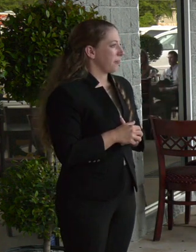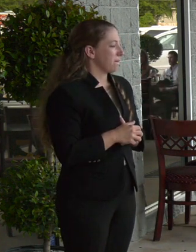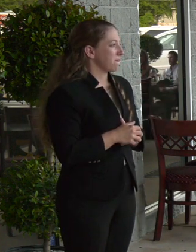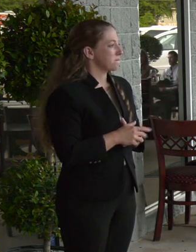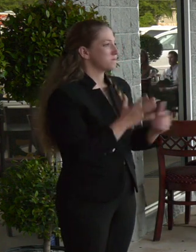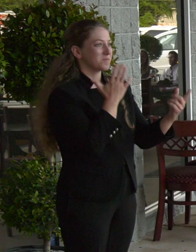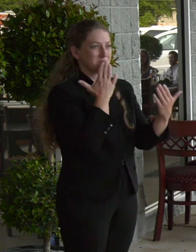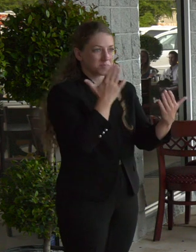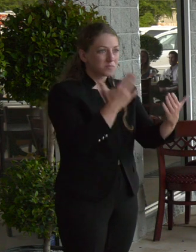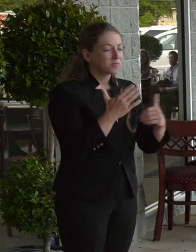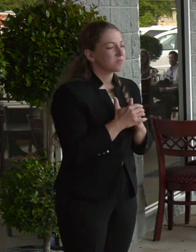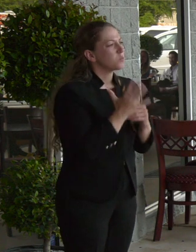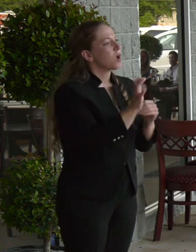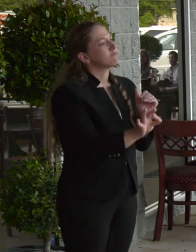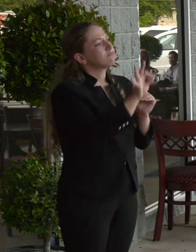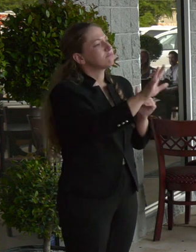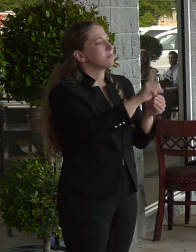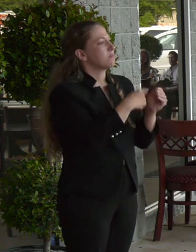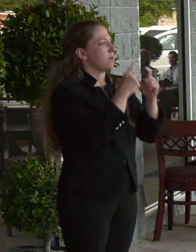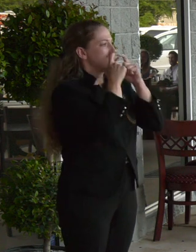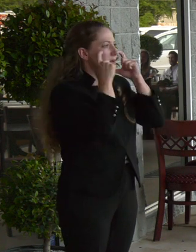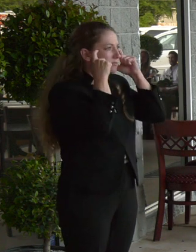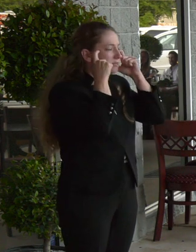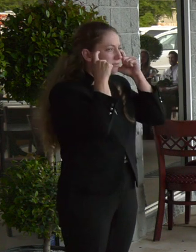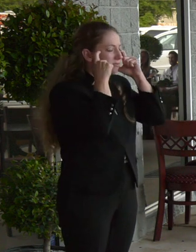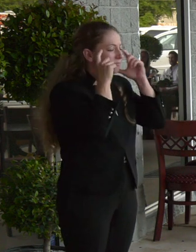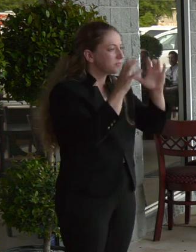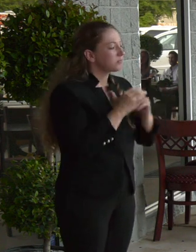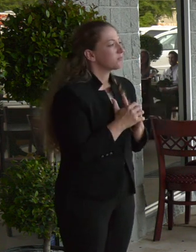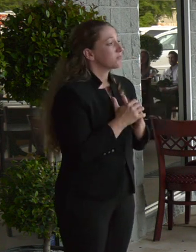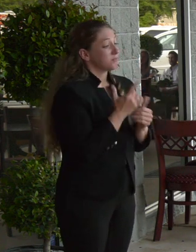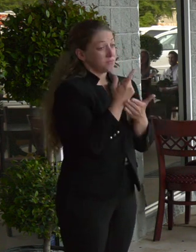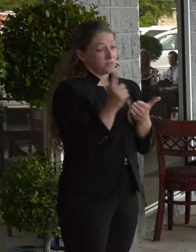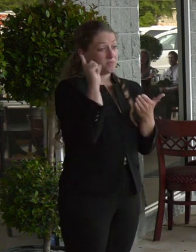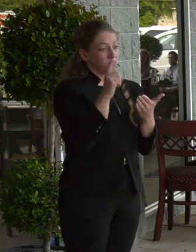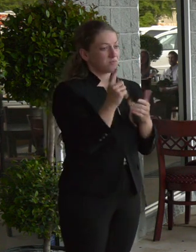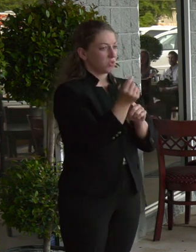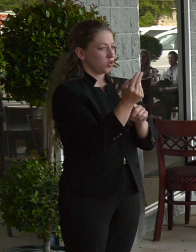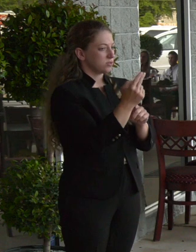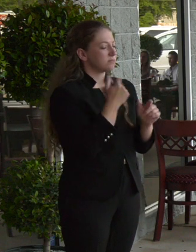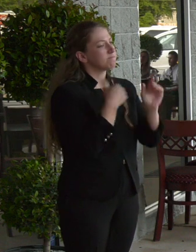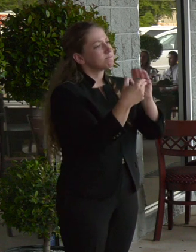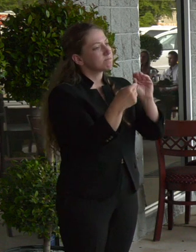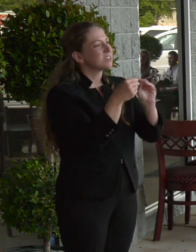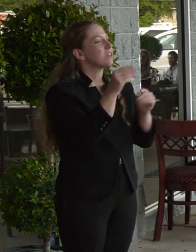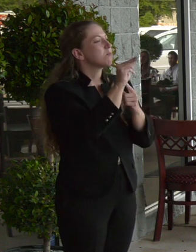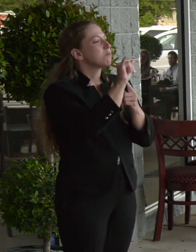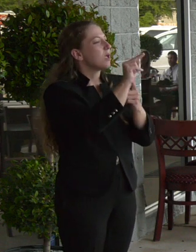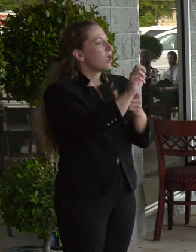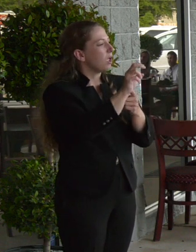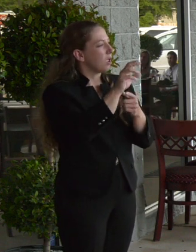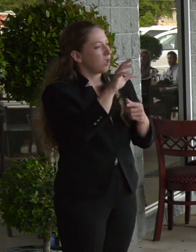Thank you. I want to say something about masks before we move on. So, I said last week at a press conference on Thursday at the main library where